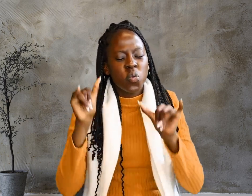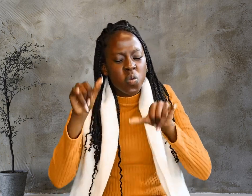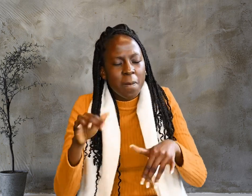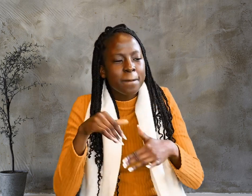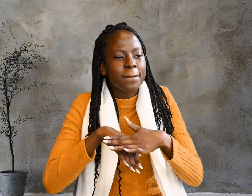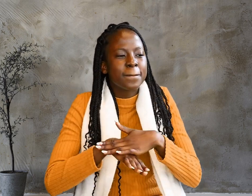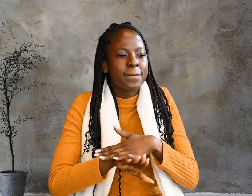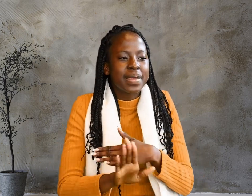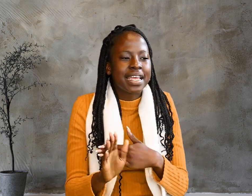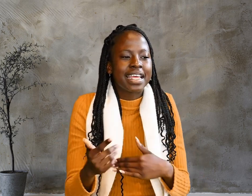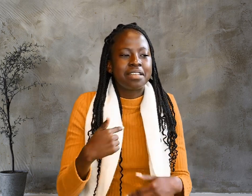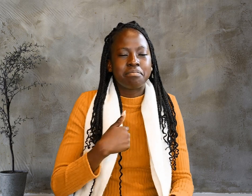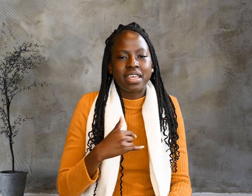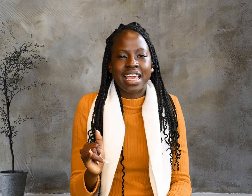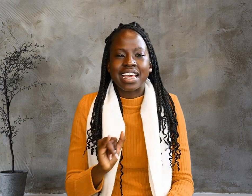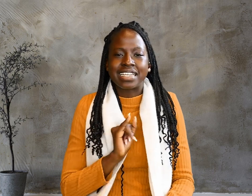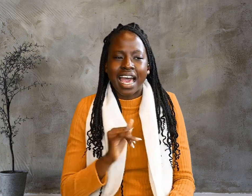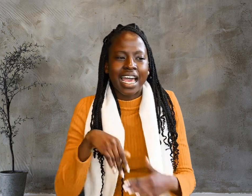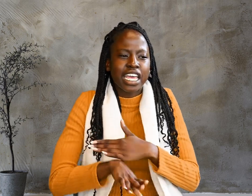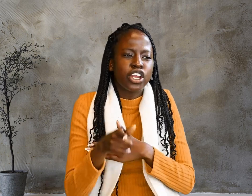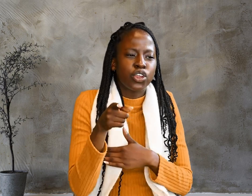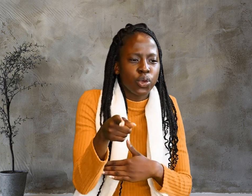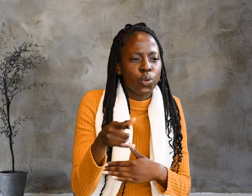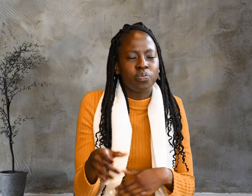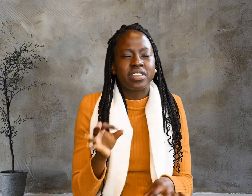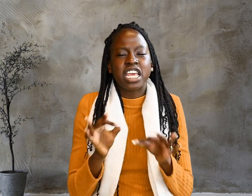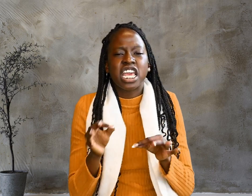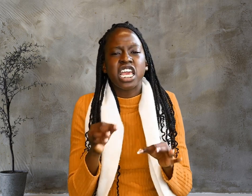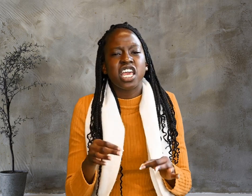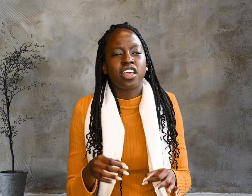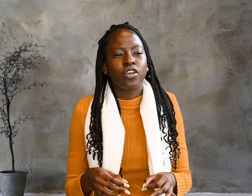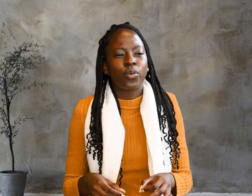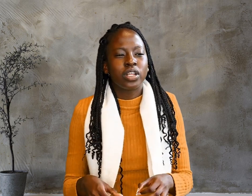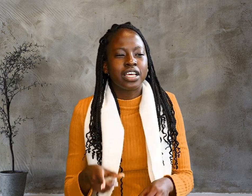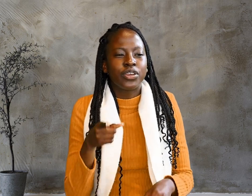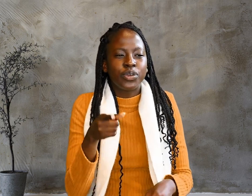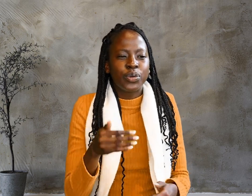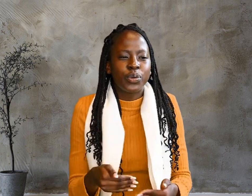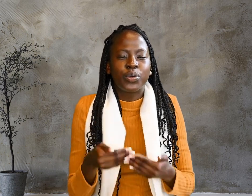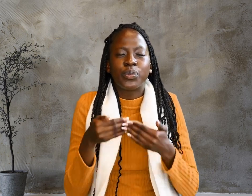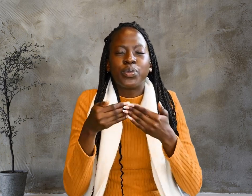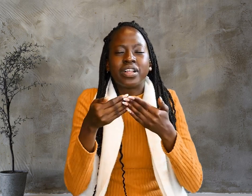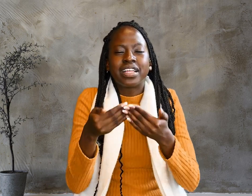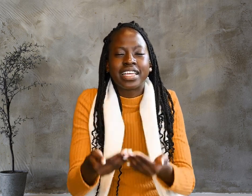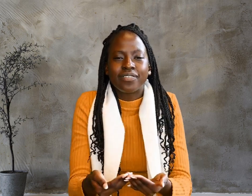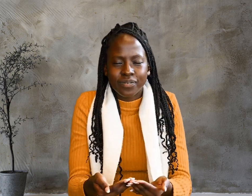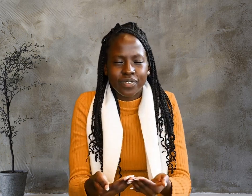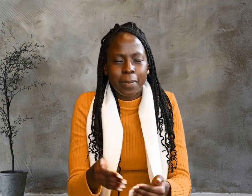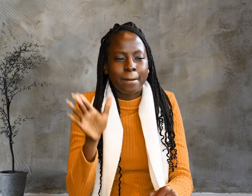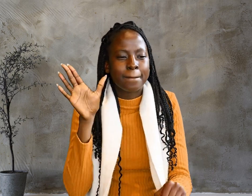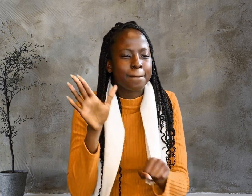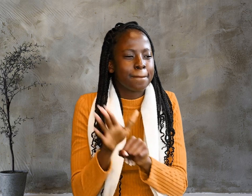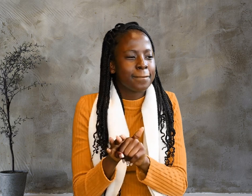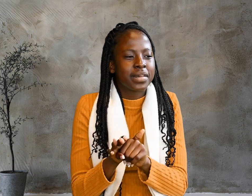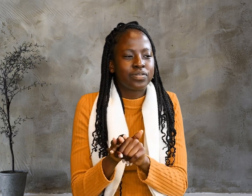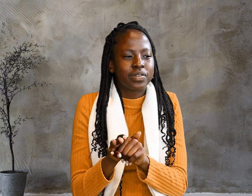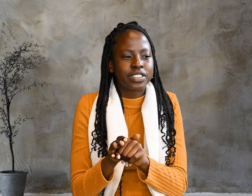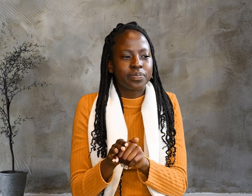If you remain in me and I in you, you will bear much fruit. Apart from me,